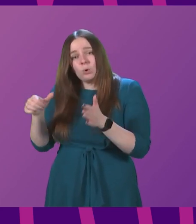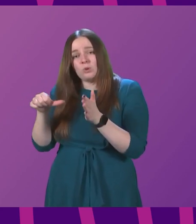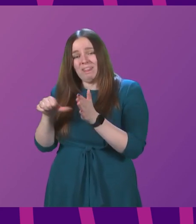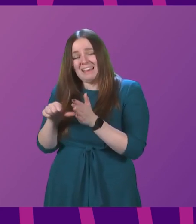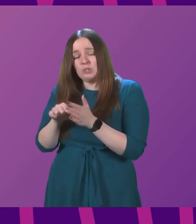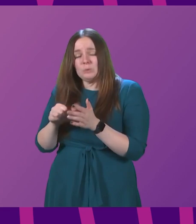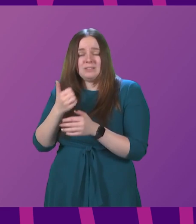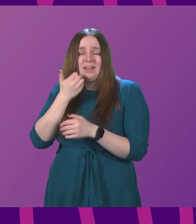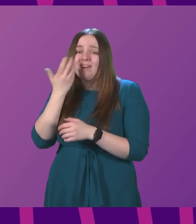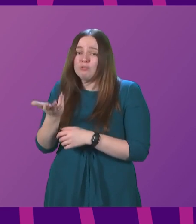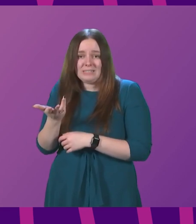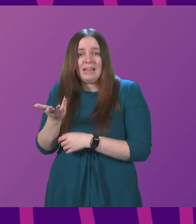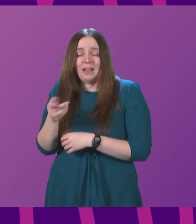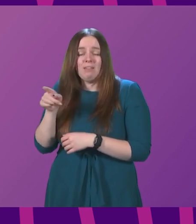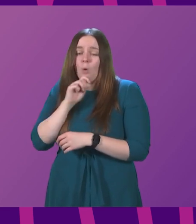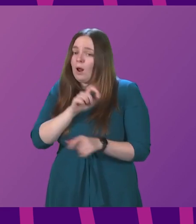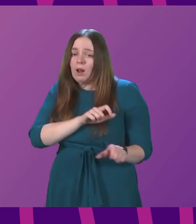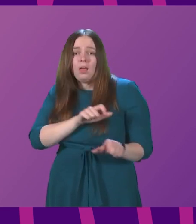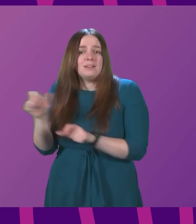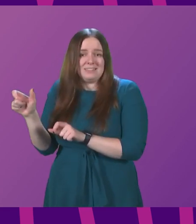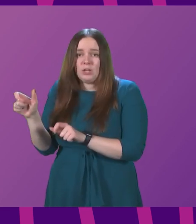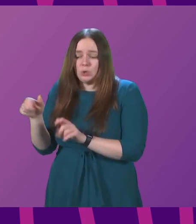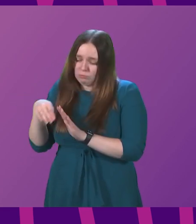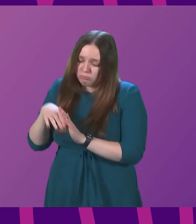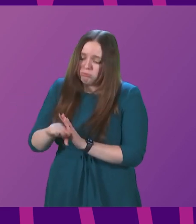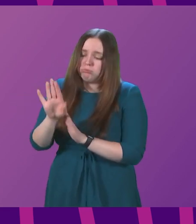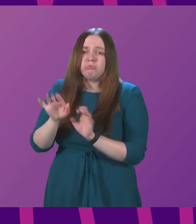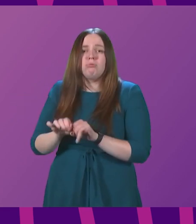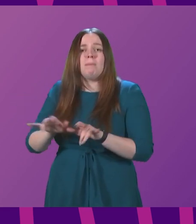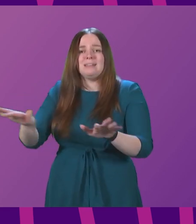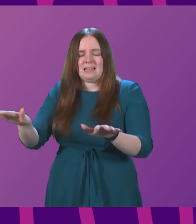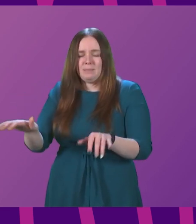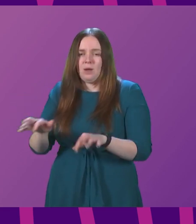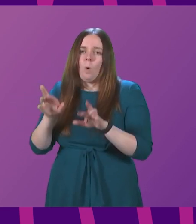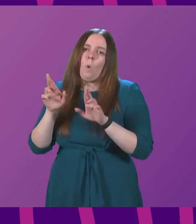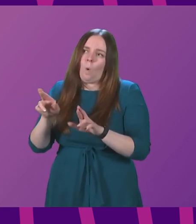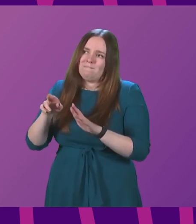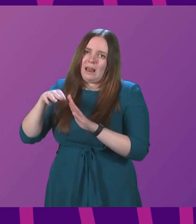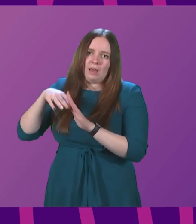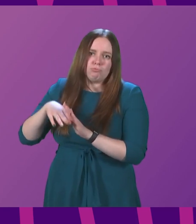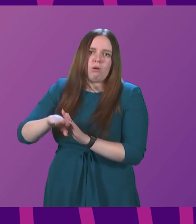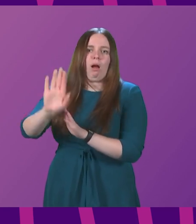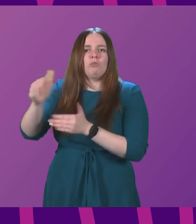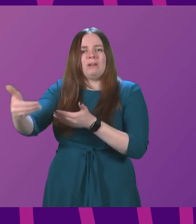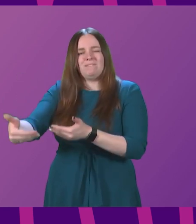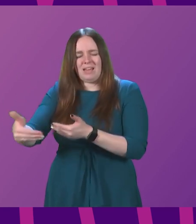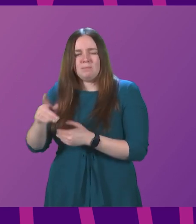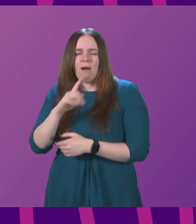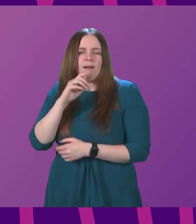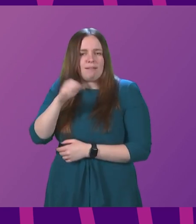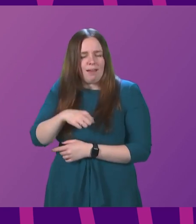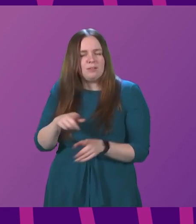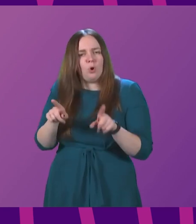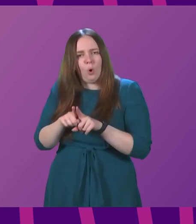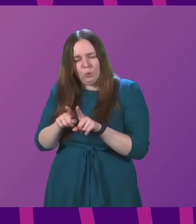and every single day, and that will continue as we come out of this pandemic and hopefully into the recovery phase. But yes, we will also,